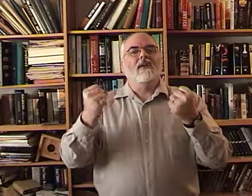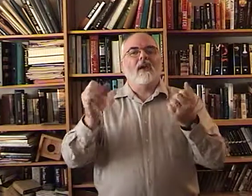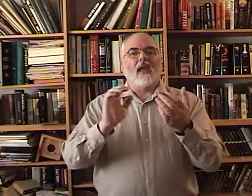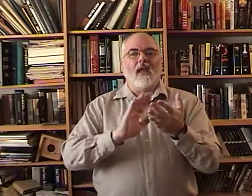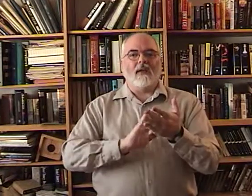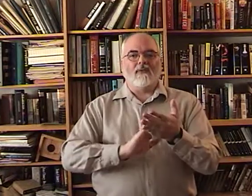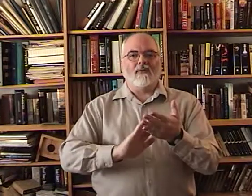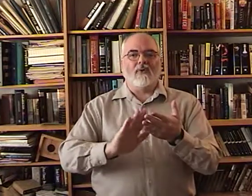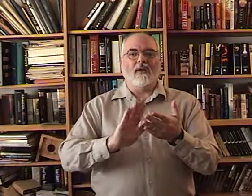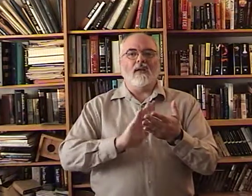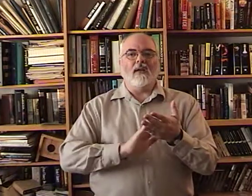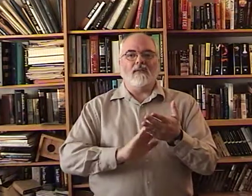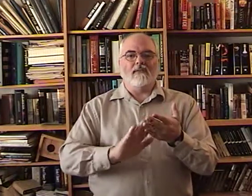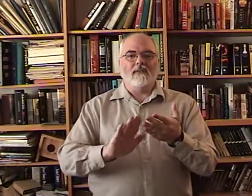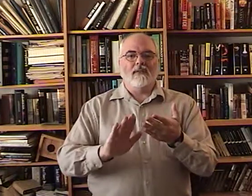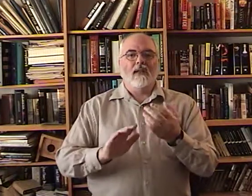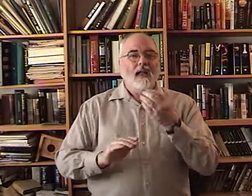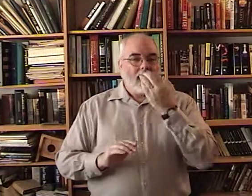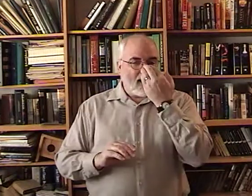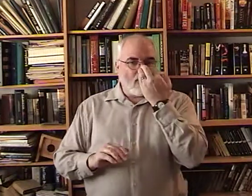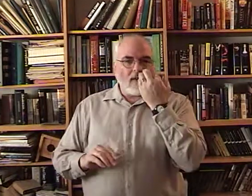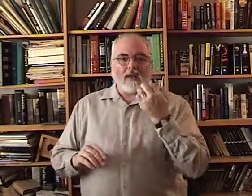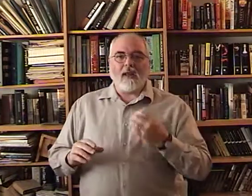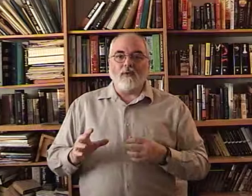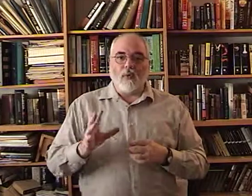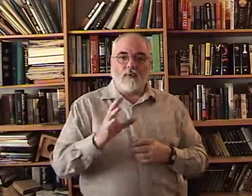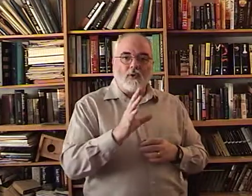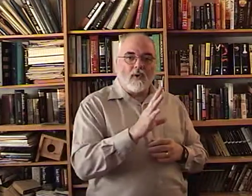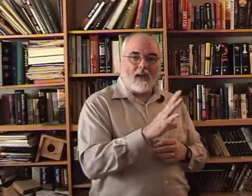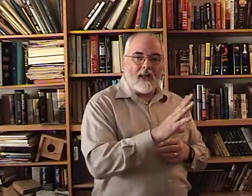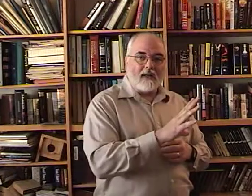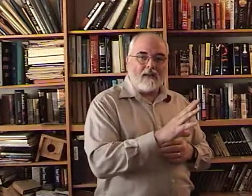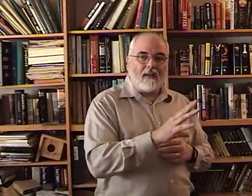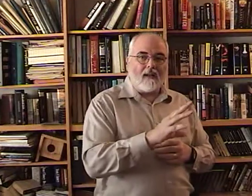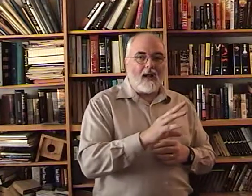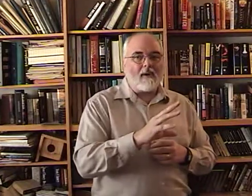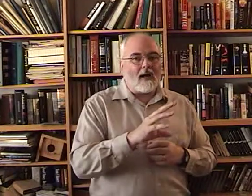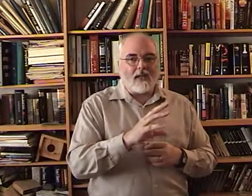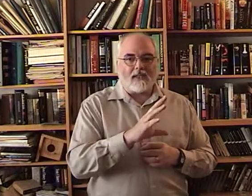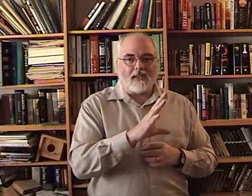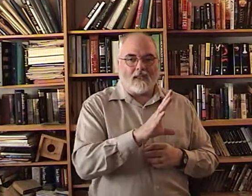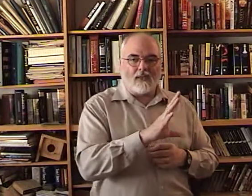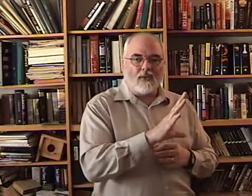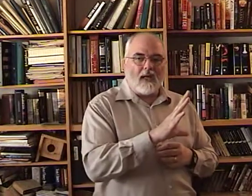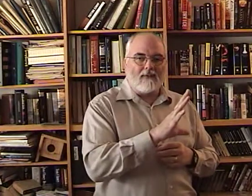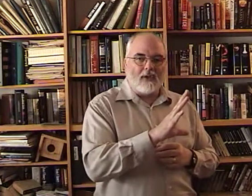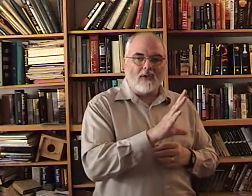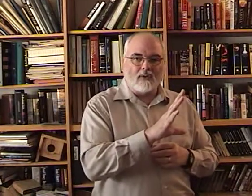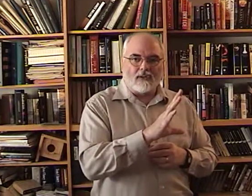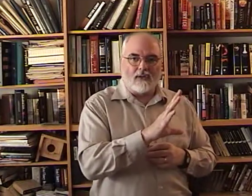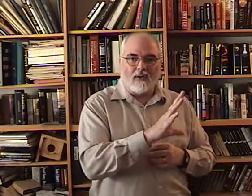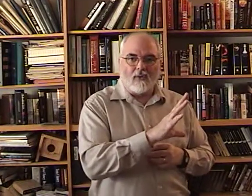and forgive. And if you want to put the word and in there. And I might accidentally do that if I do this real slow.